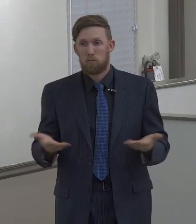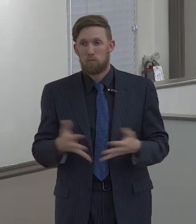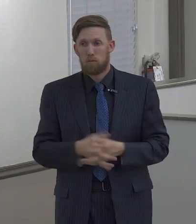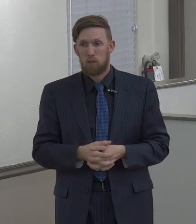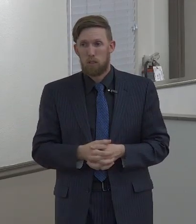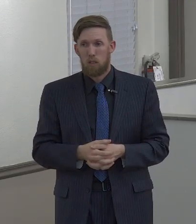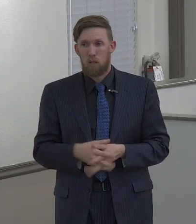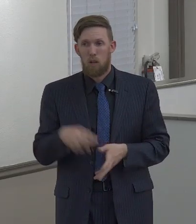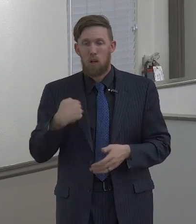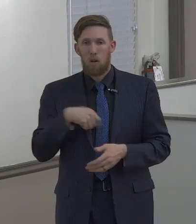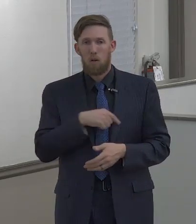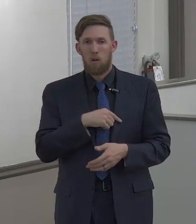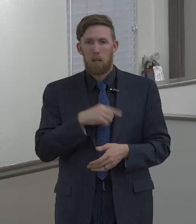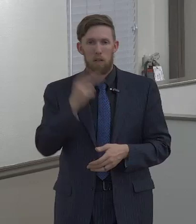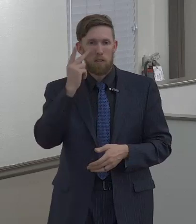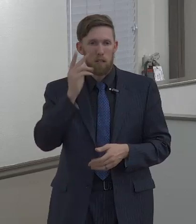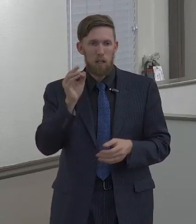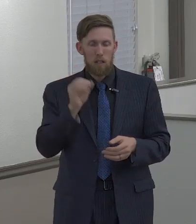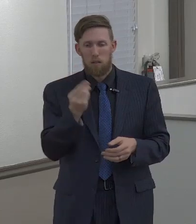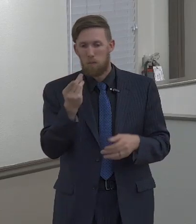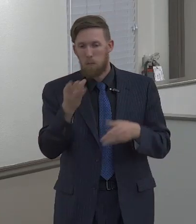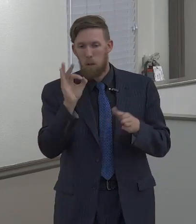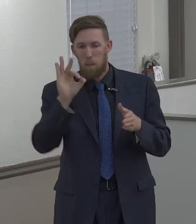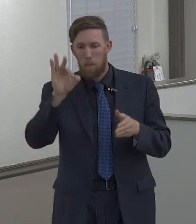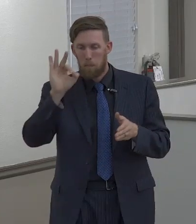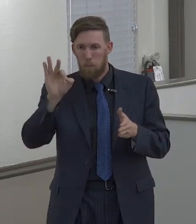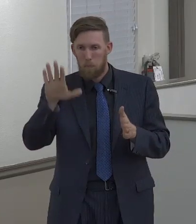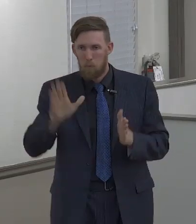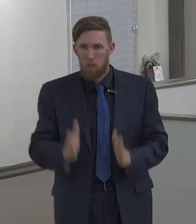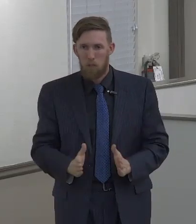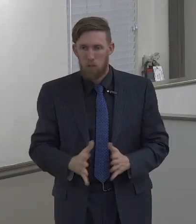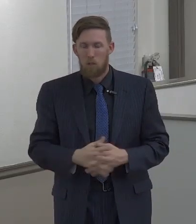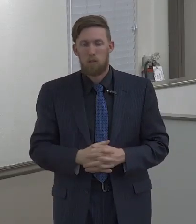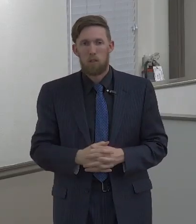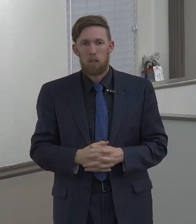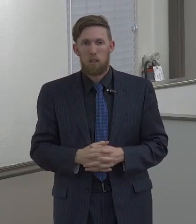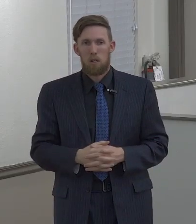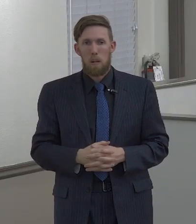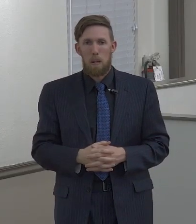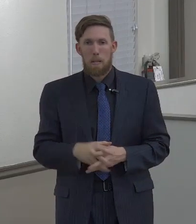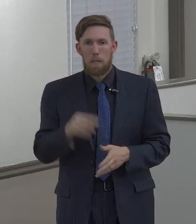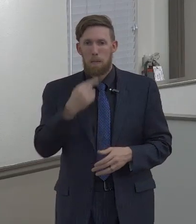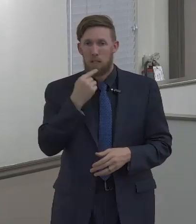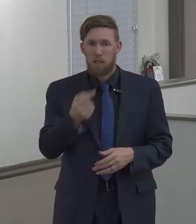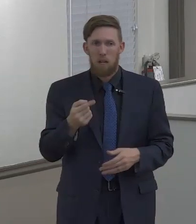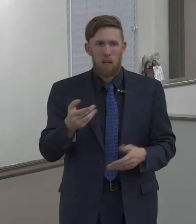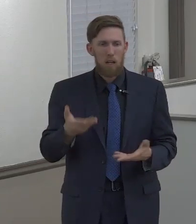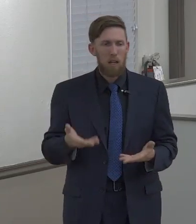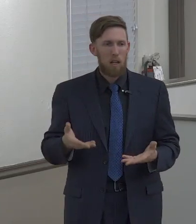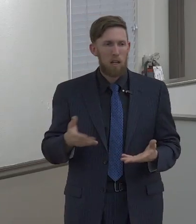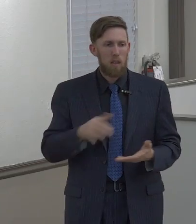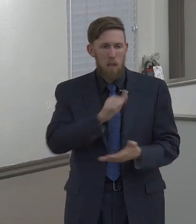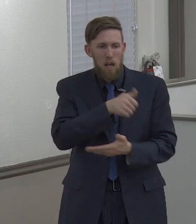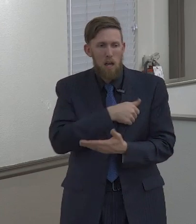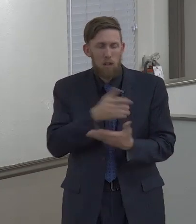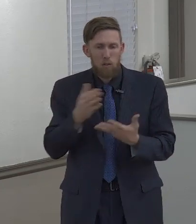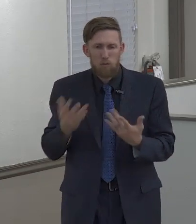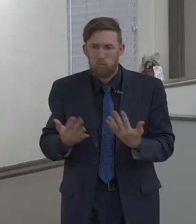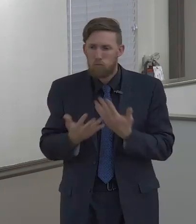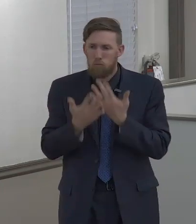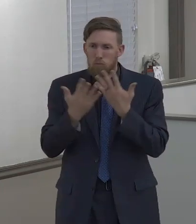we've had pastors come through here and talk about the spirit of this church and we can just sit back and say man we've already got it figured out